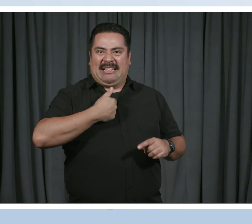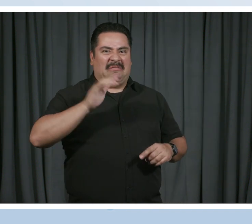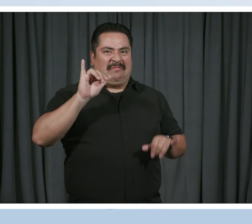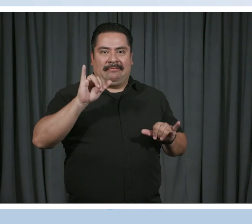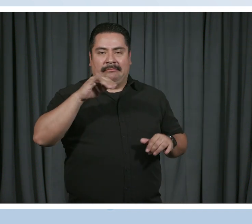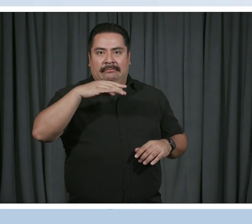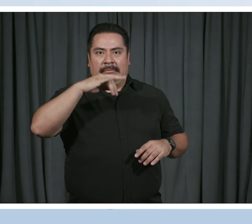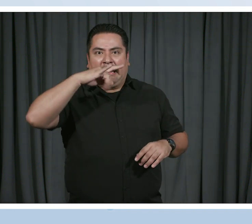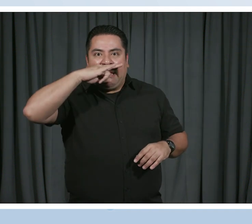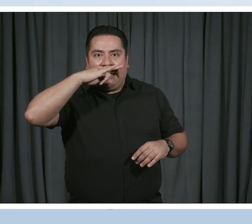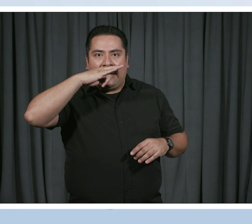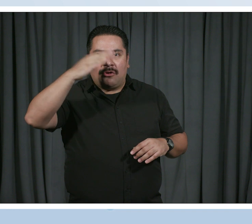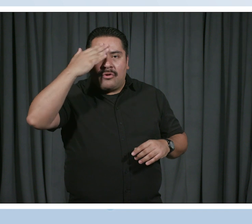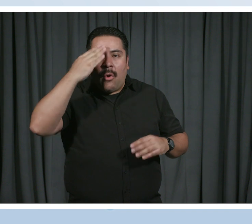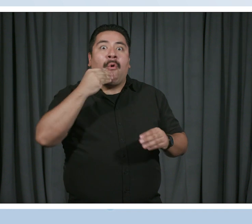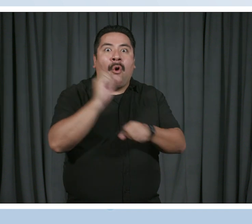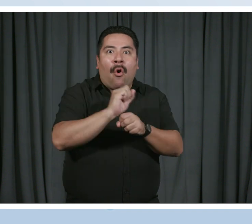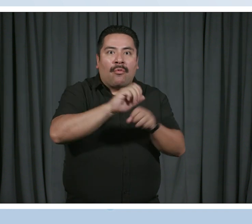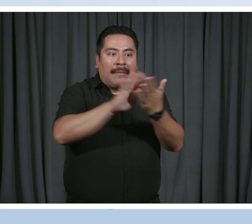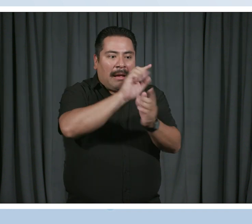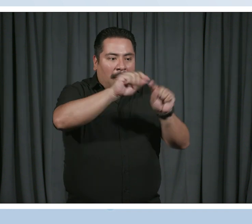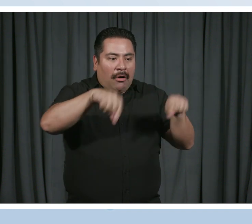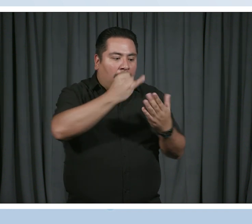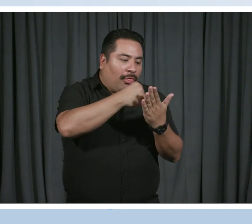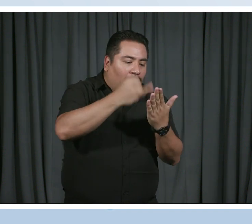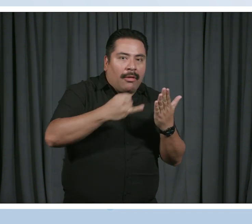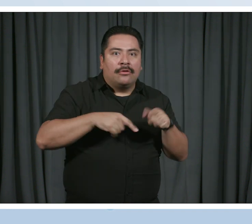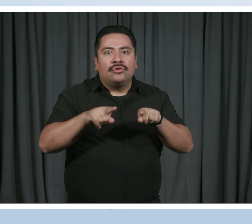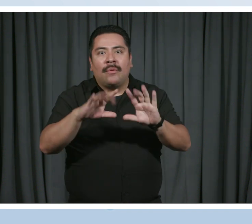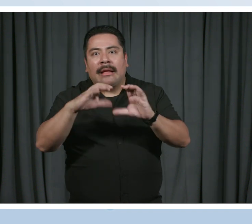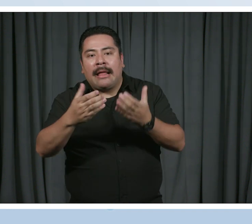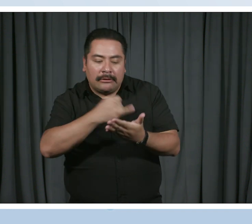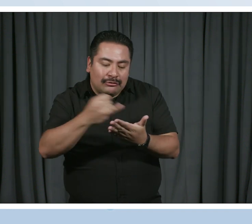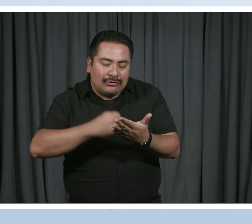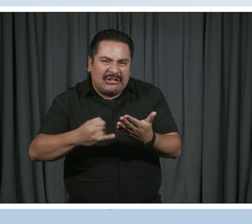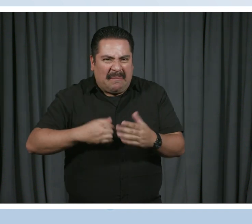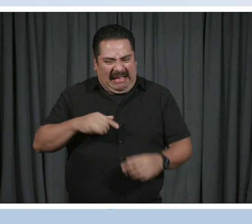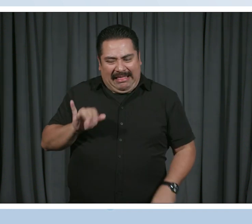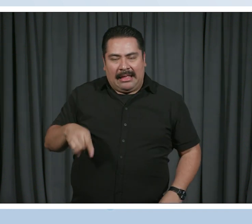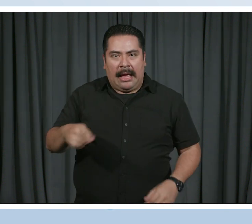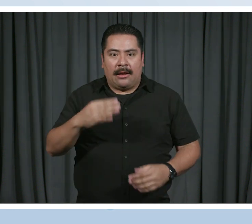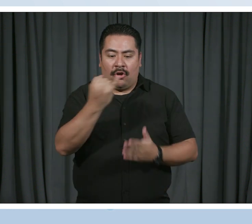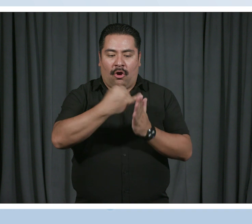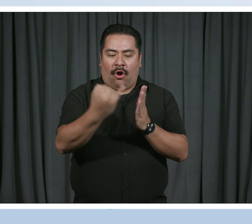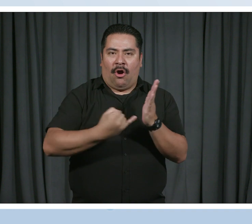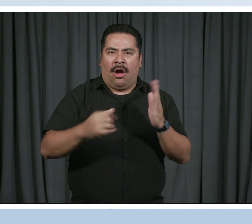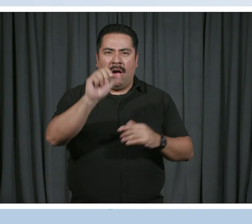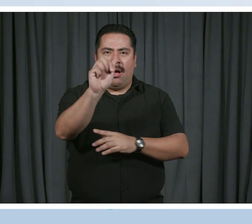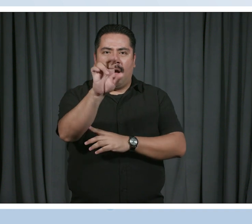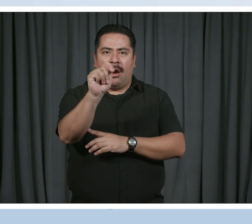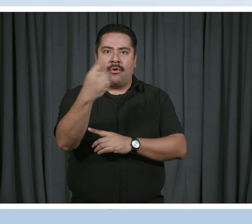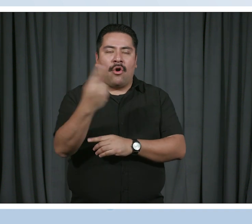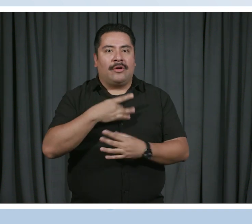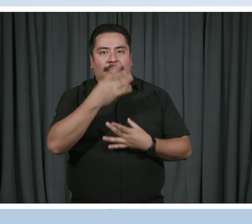you know, that was drawing on my homework and drawing in class. So art has always been an interest of mine. It's always been